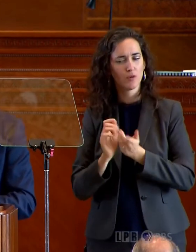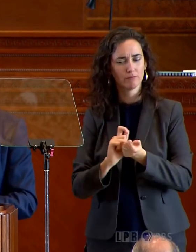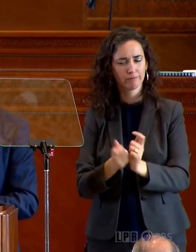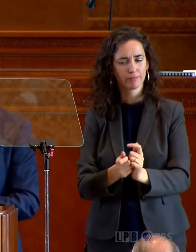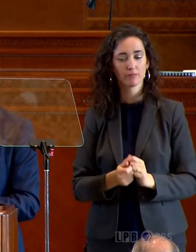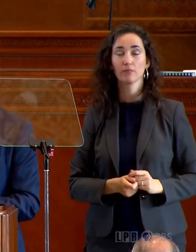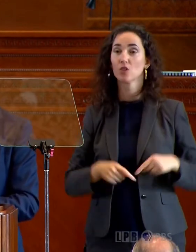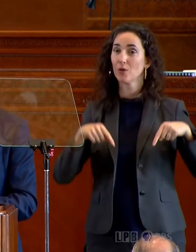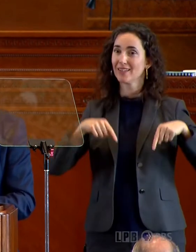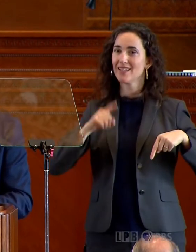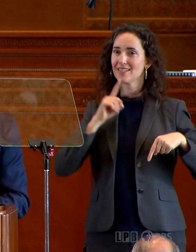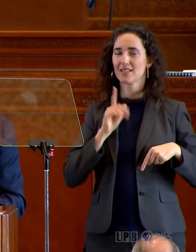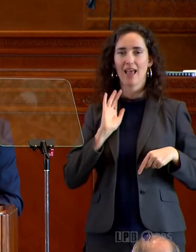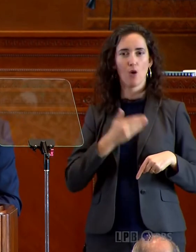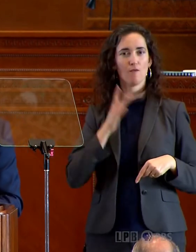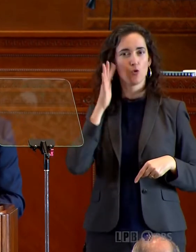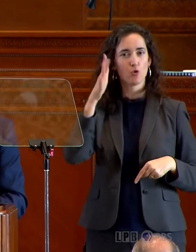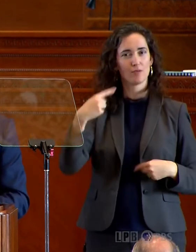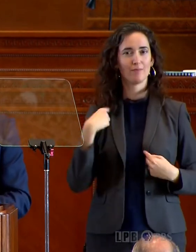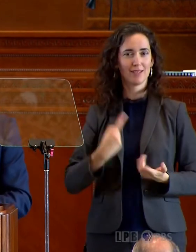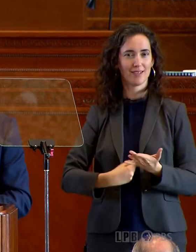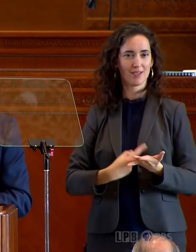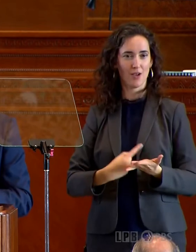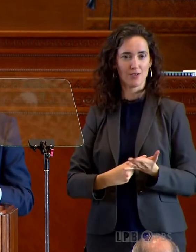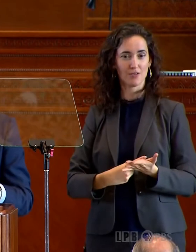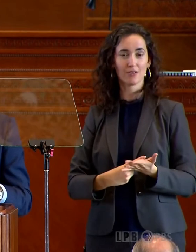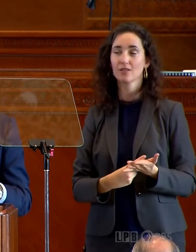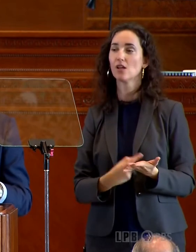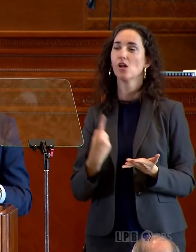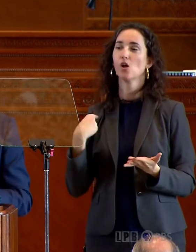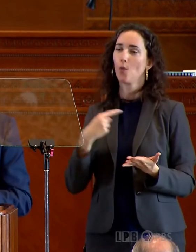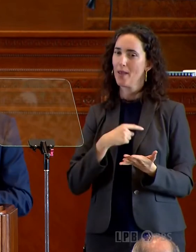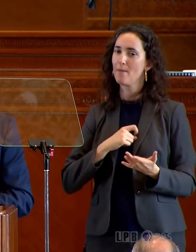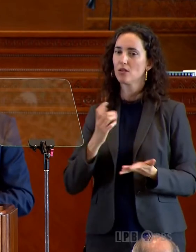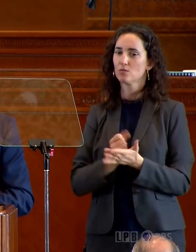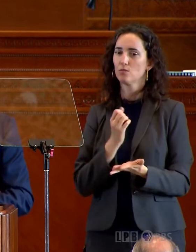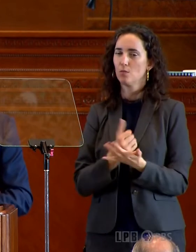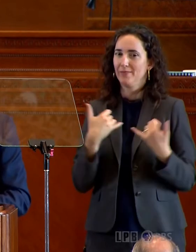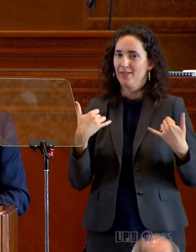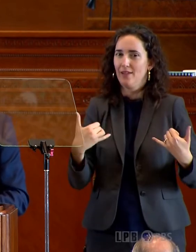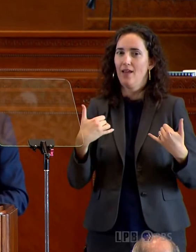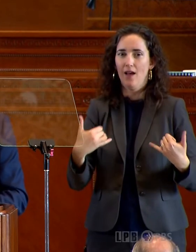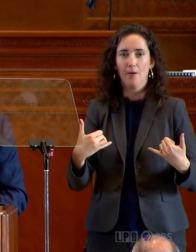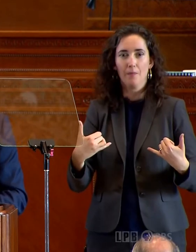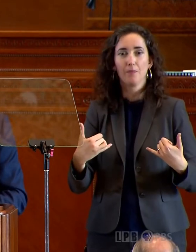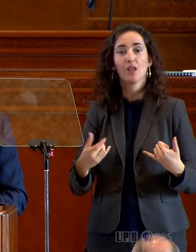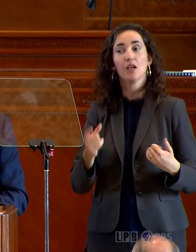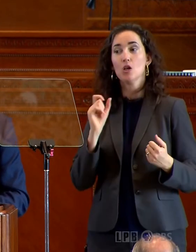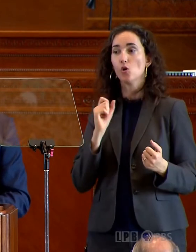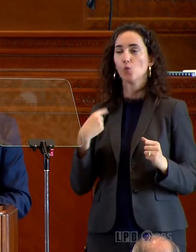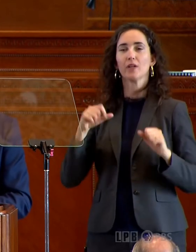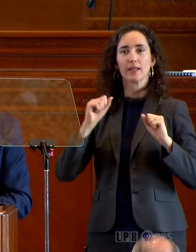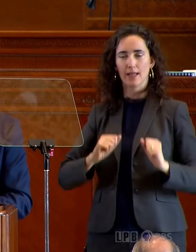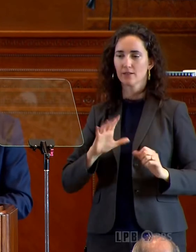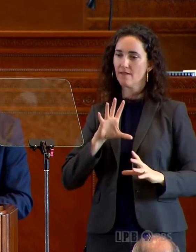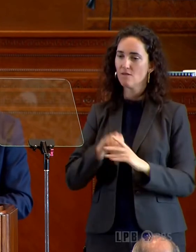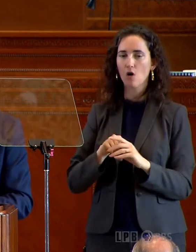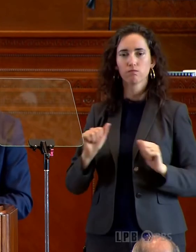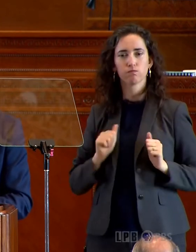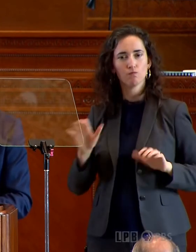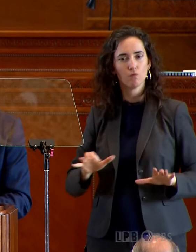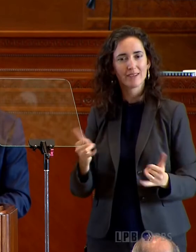this is the future that I've been talking about. We have to harness it. And we can either get on board or we can get left behind.